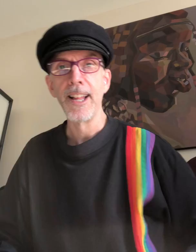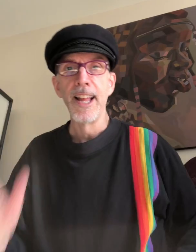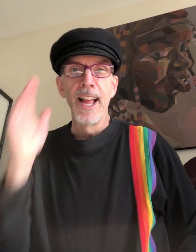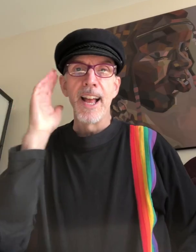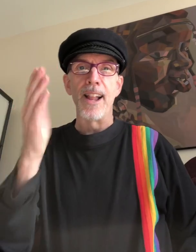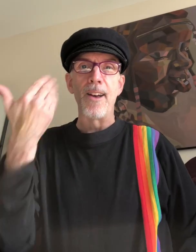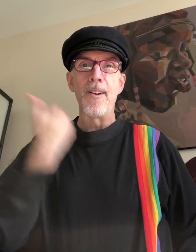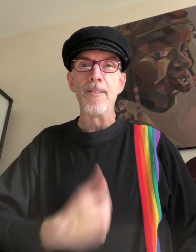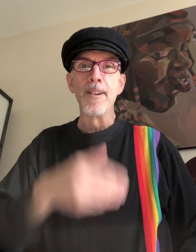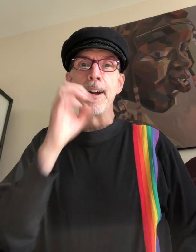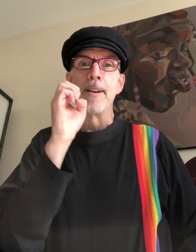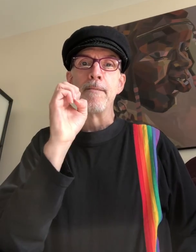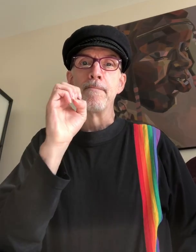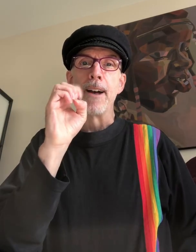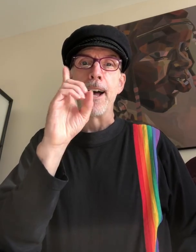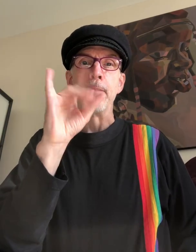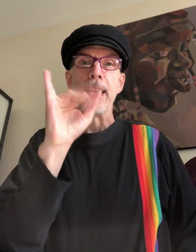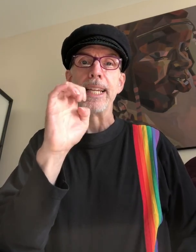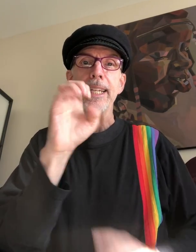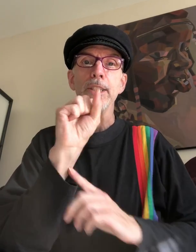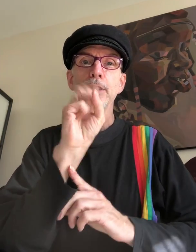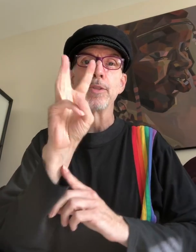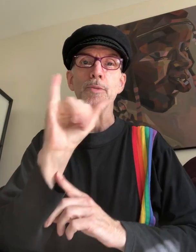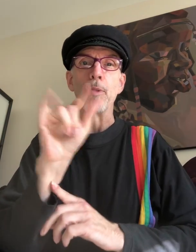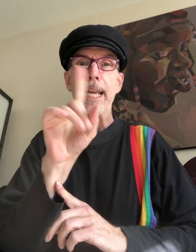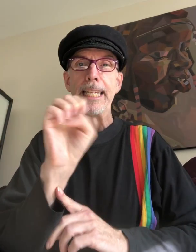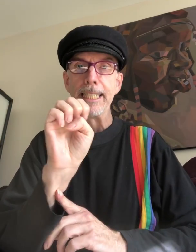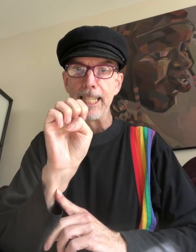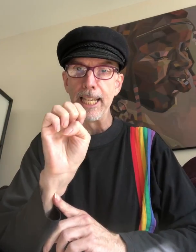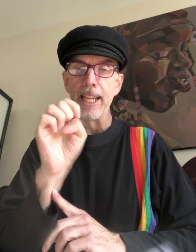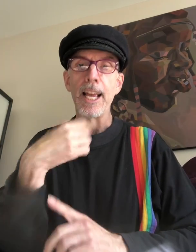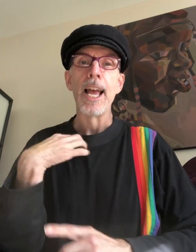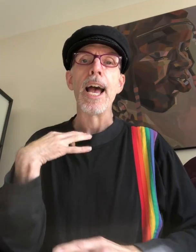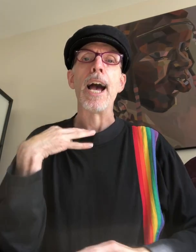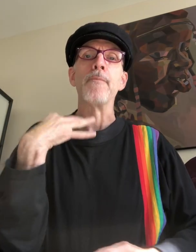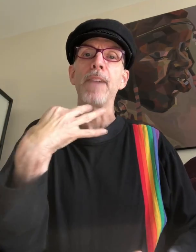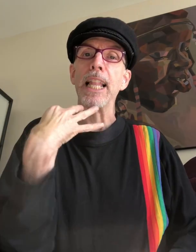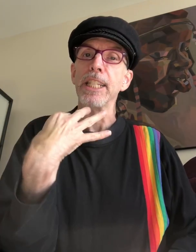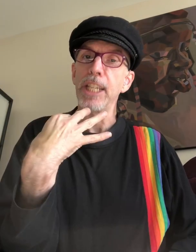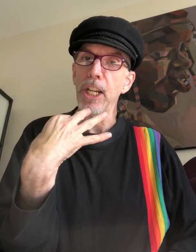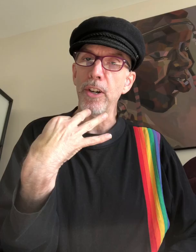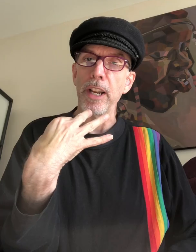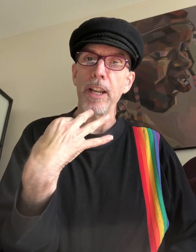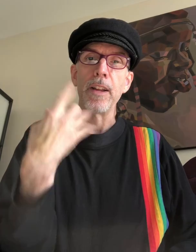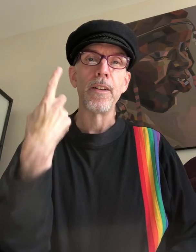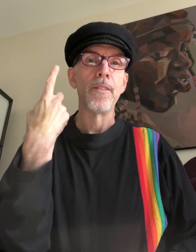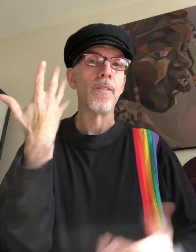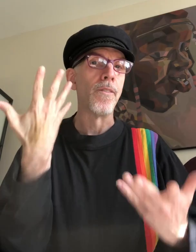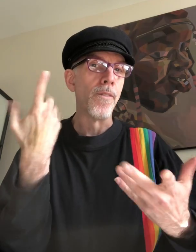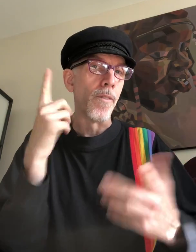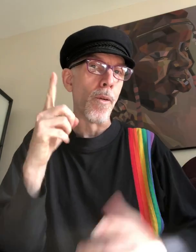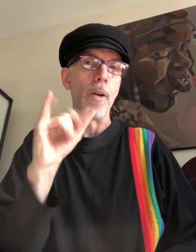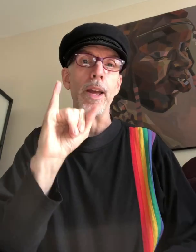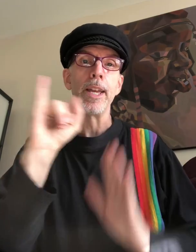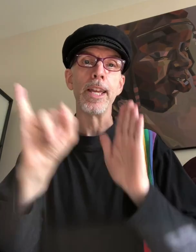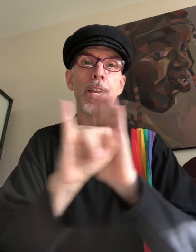Hello, I'm Eddie Swayze. I'm volunteering for the